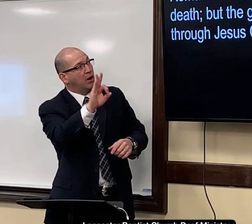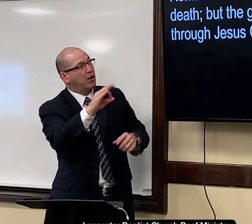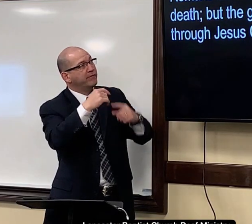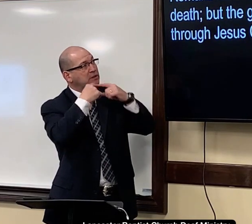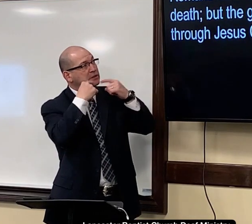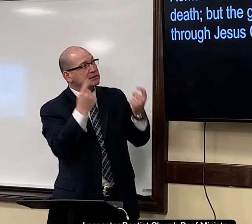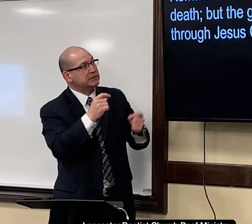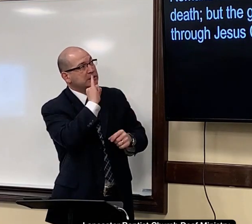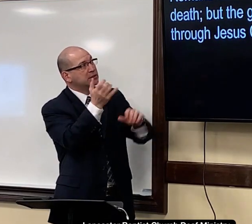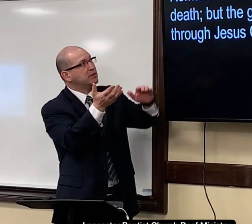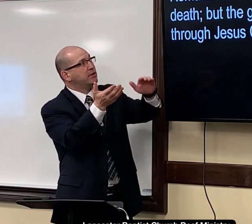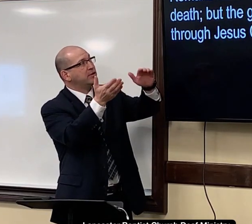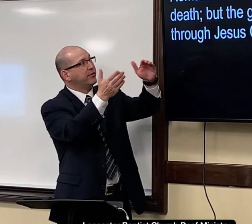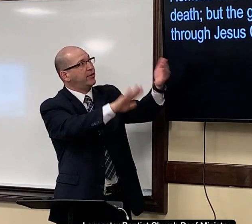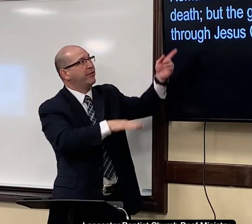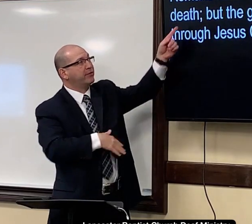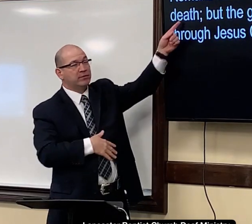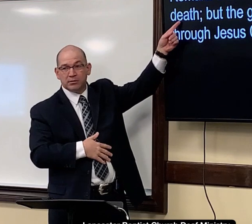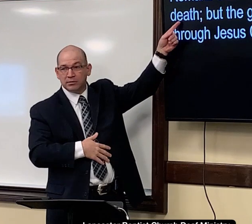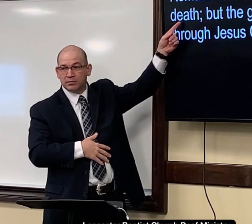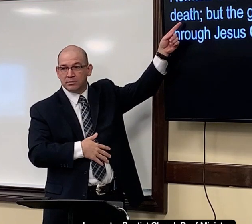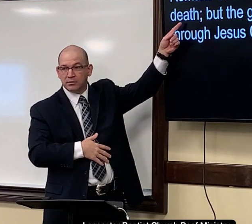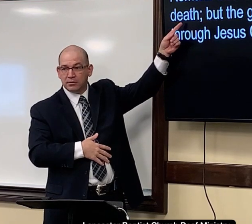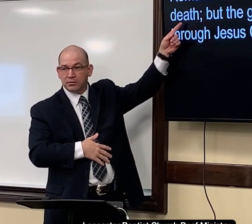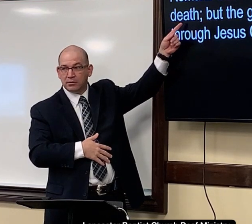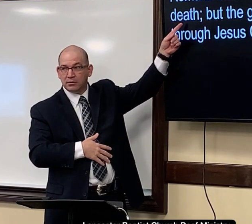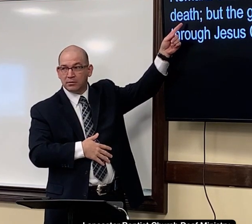The Bible says the wages of sin is death.